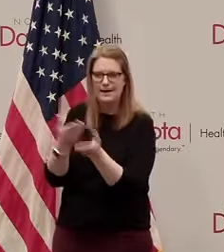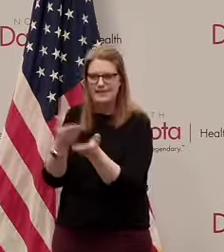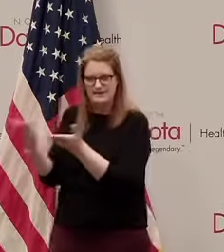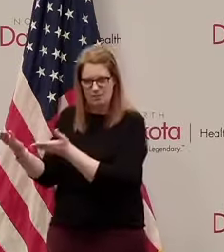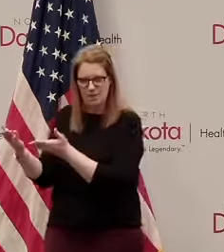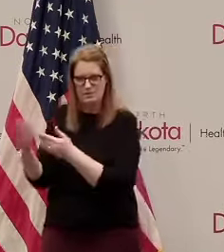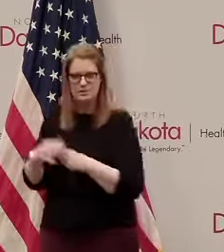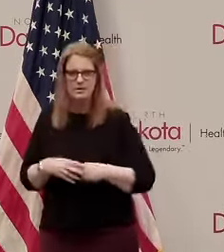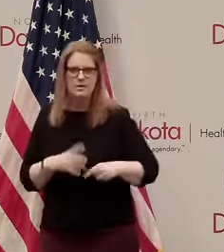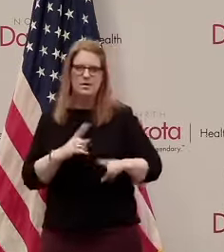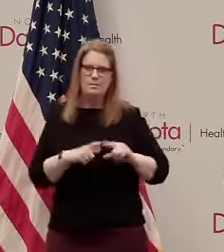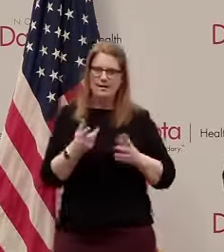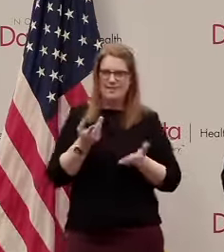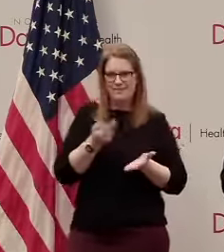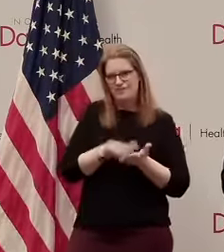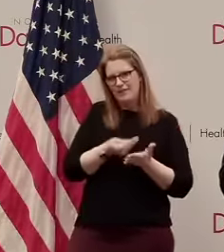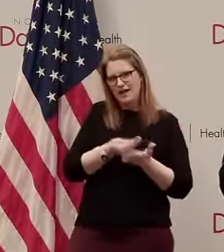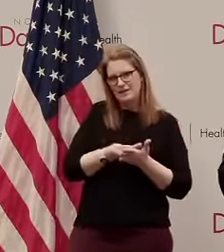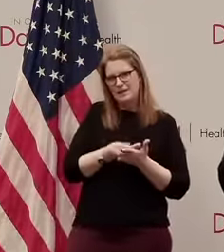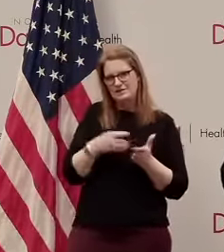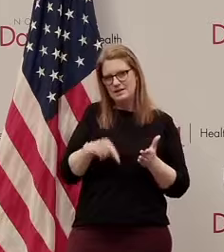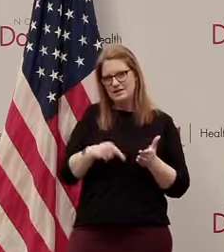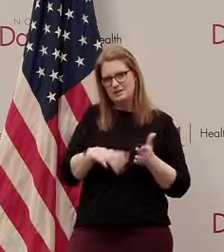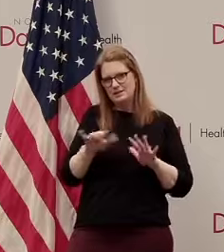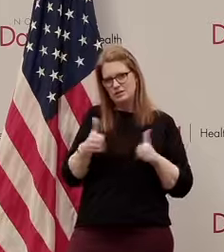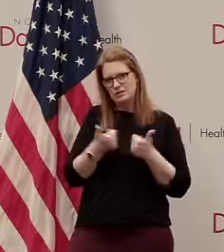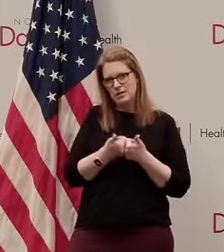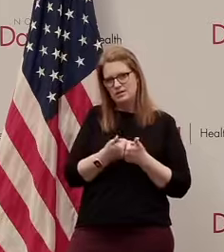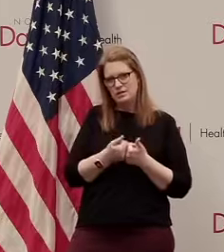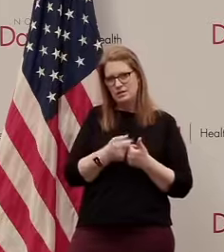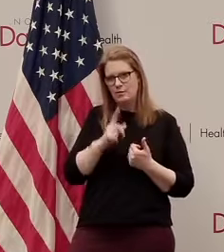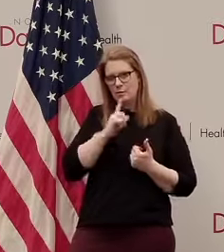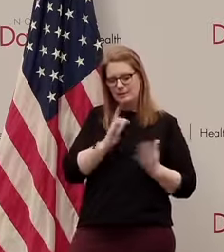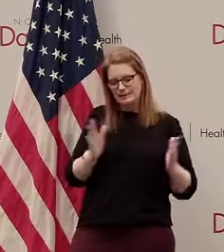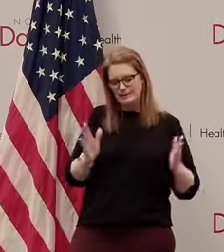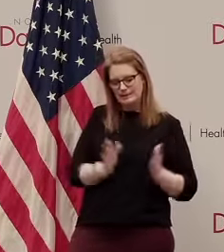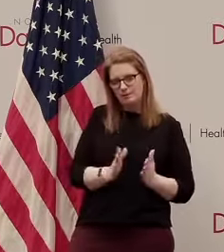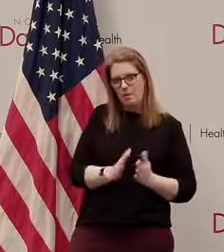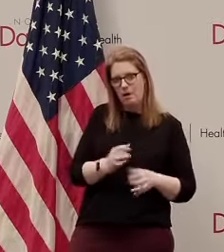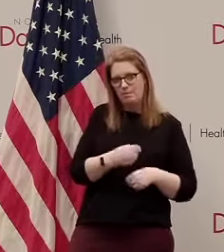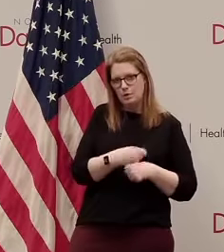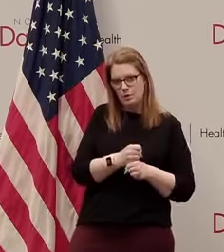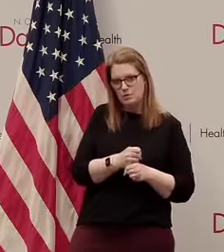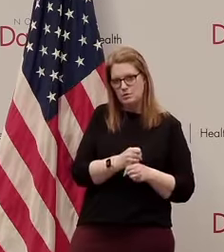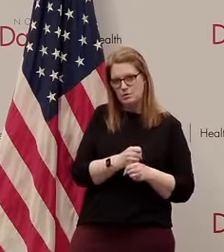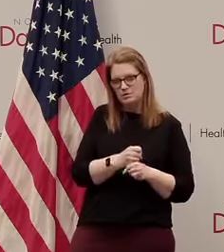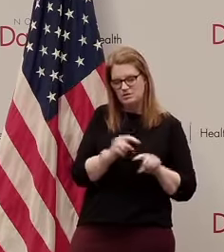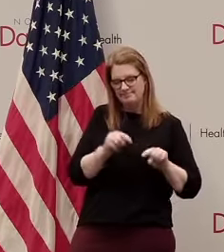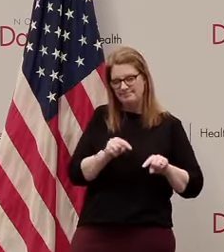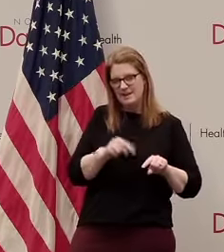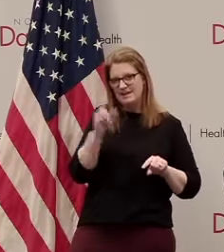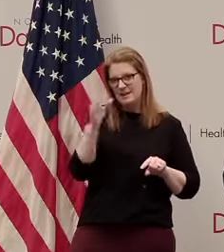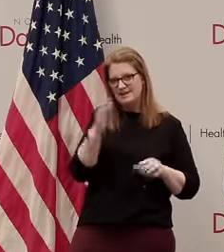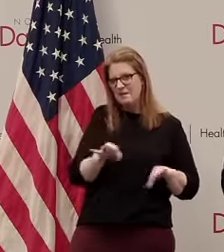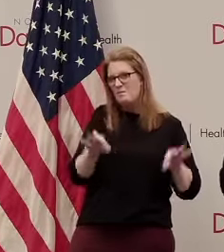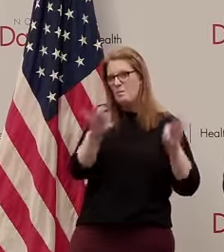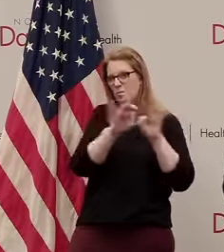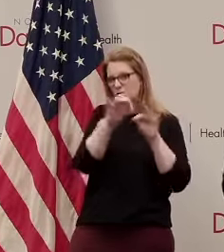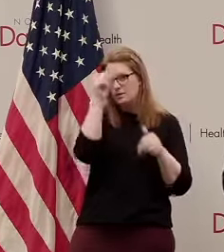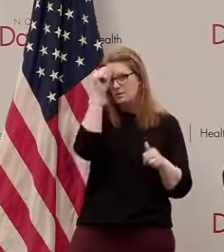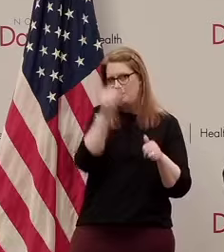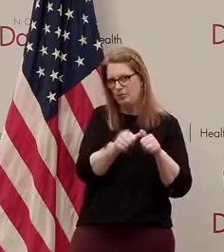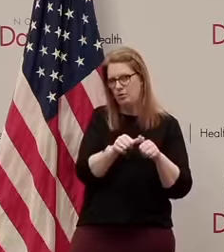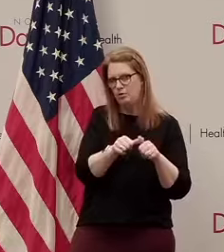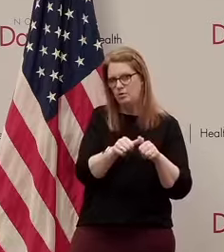side this is a particularly major challenge for small producers and that's important to remember because the one thing we do not